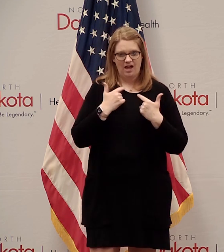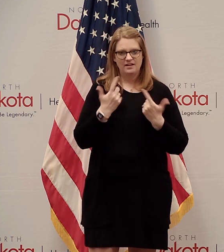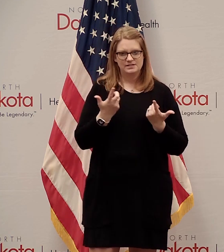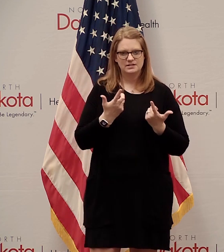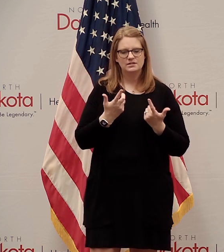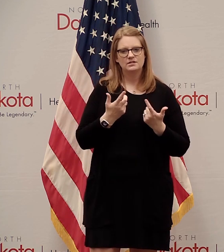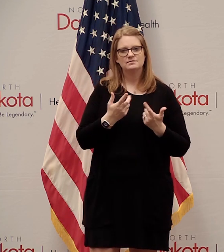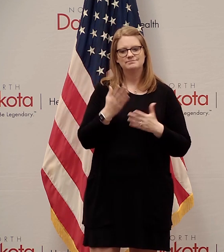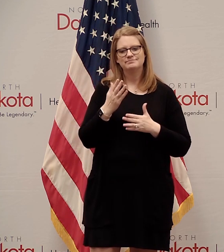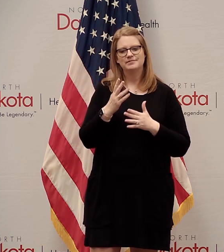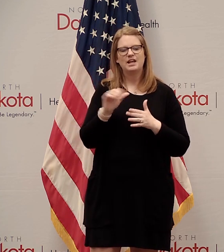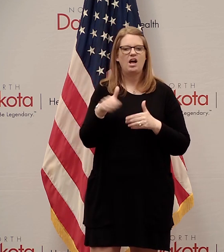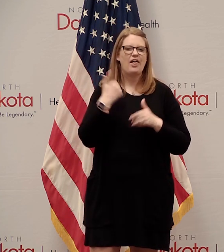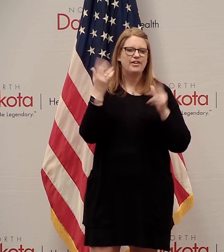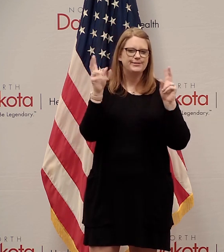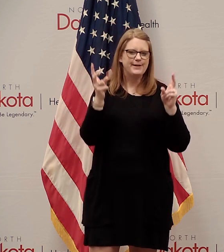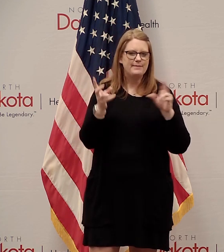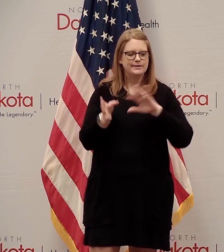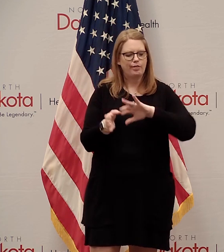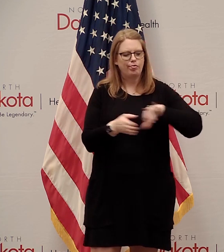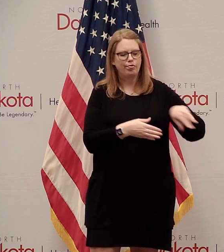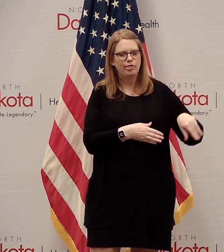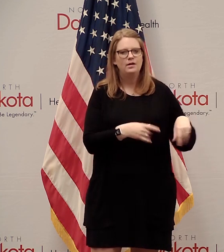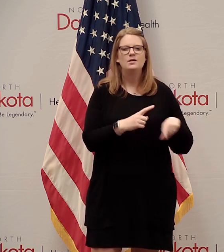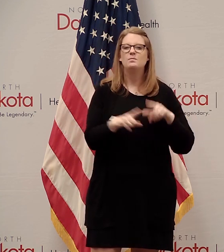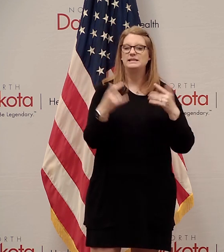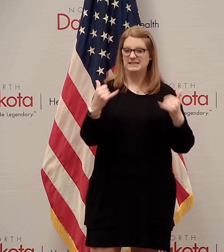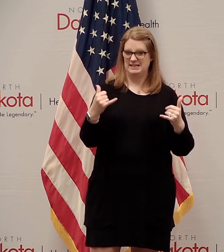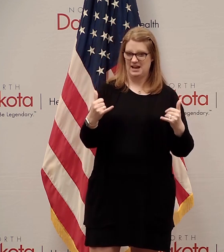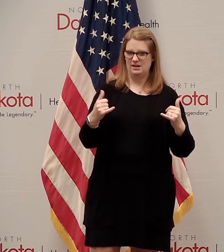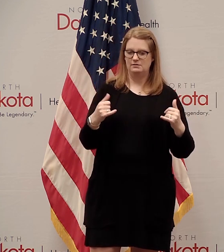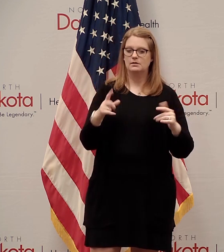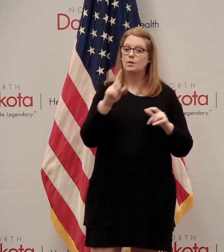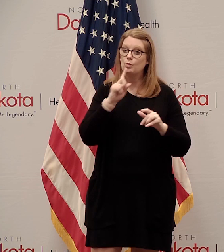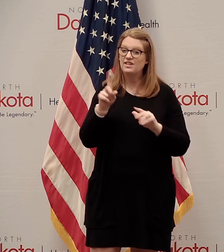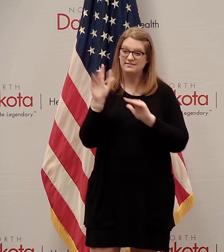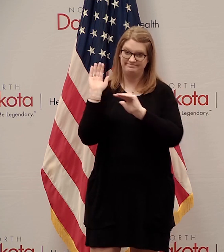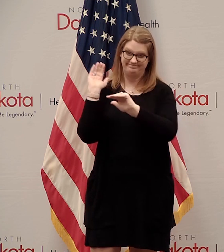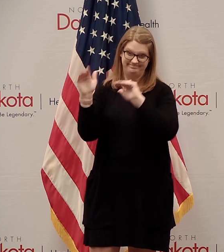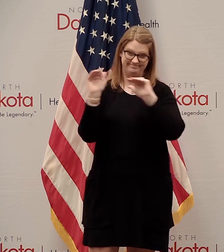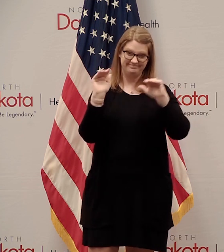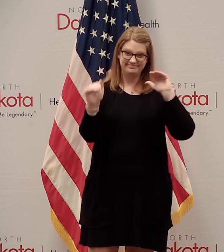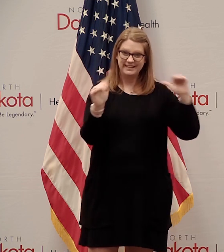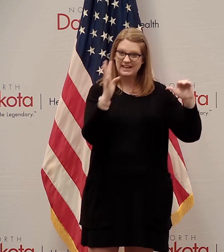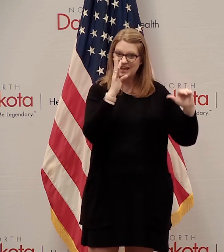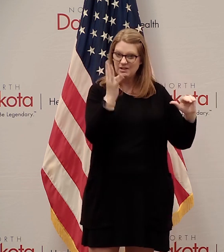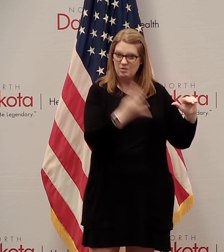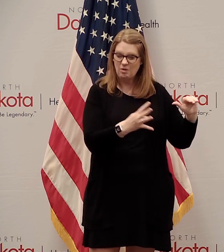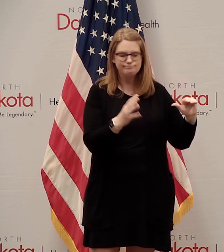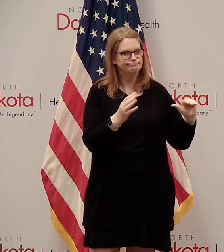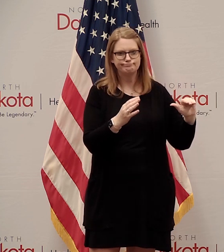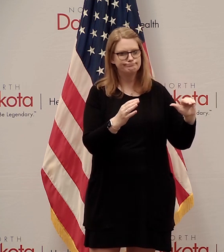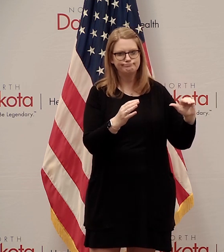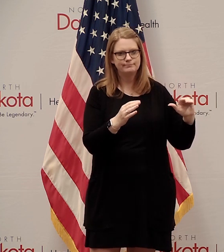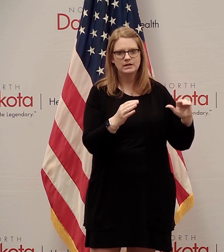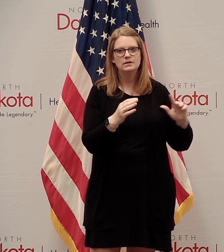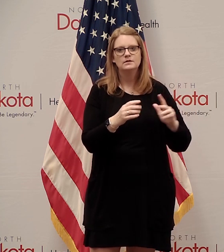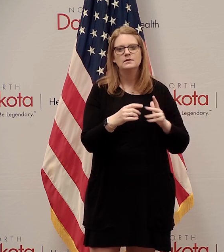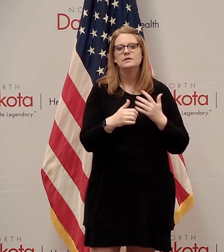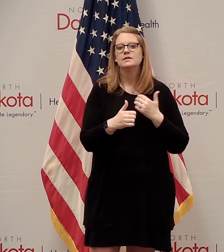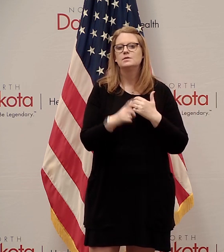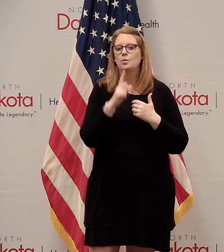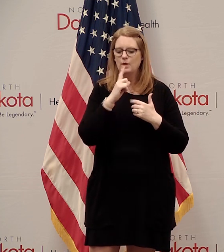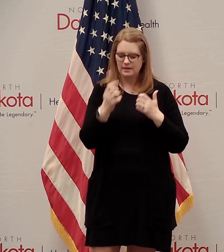to fall by the wayside and I'm on the back burner. But one thing we certainly do not want to ignore is one of the most sacred